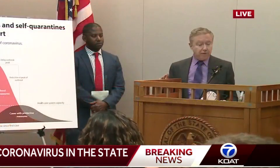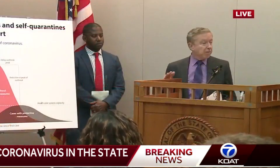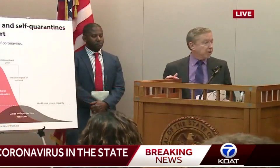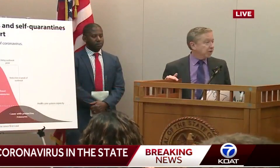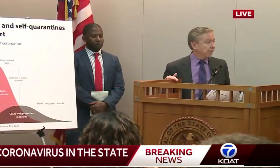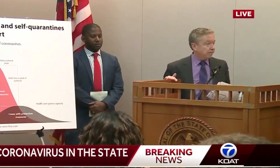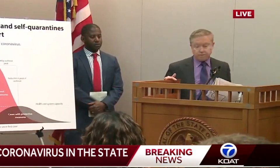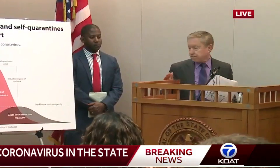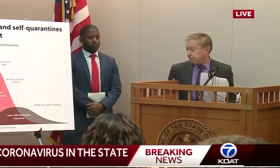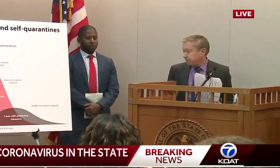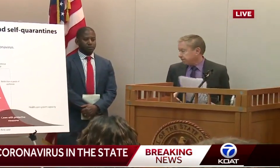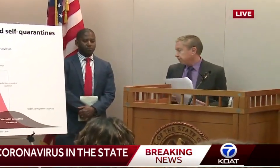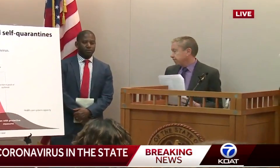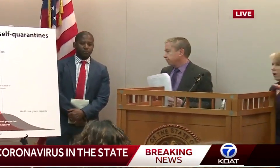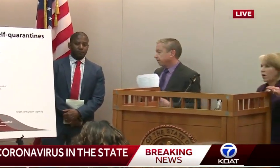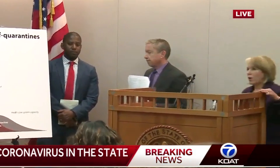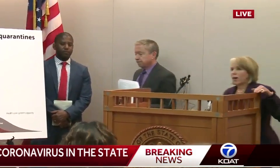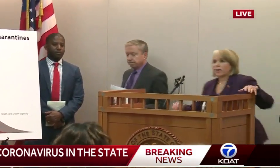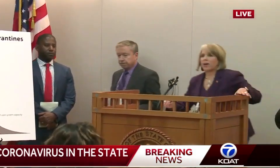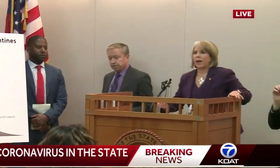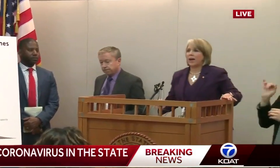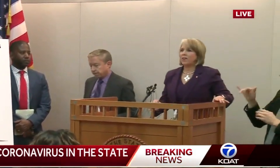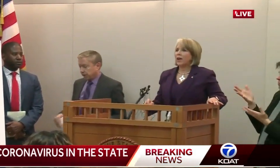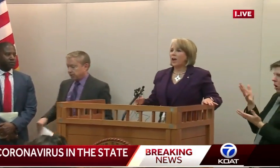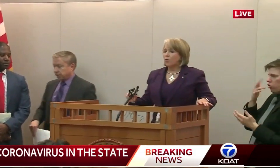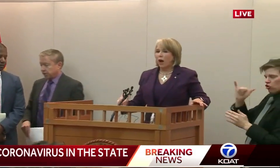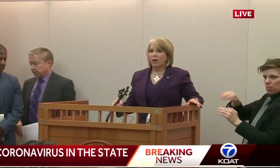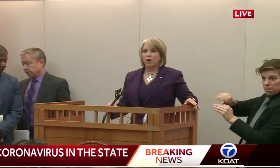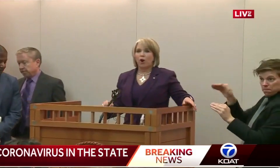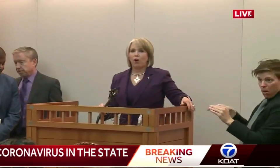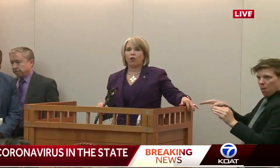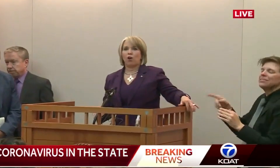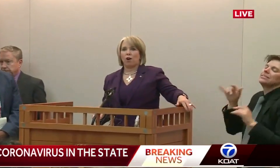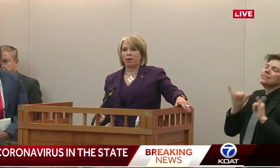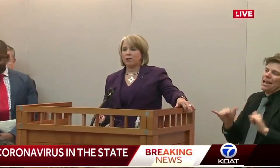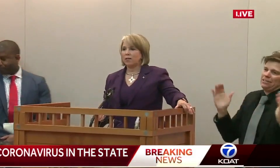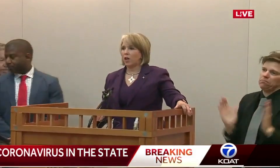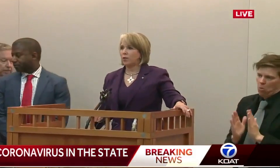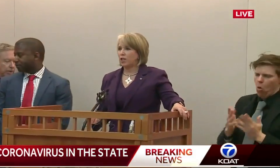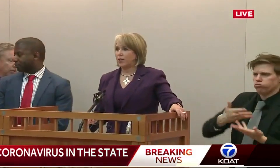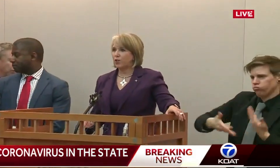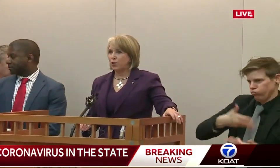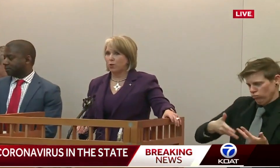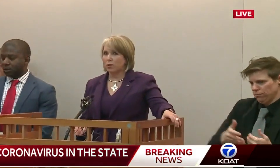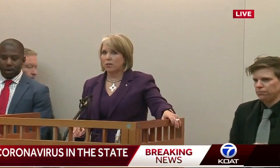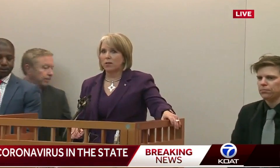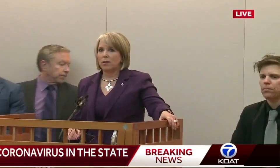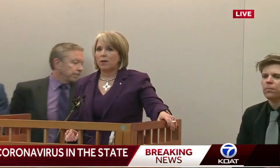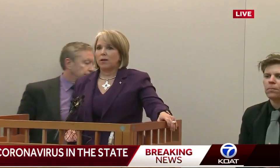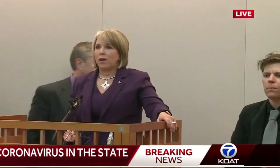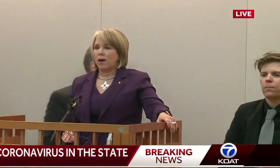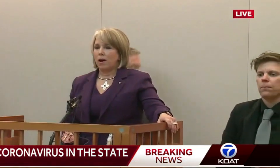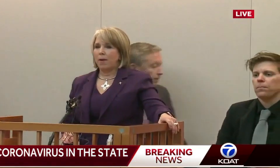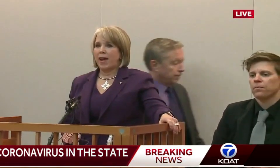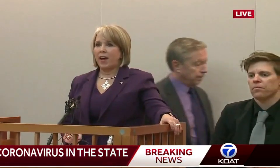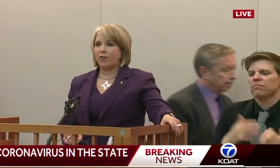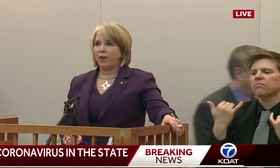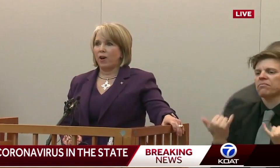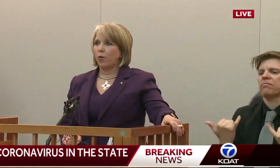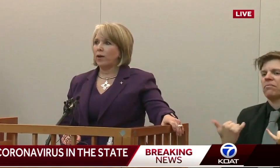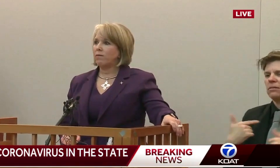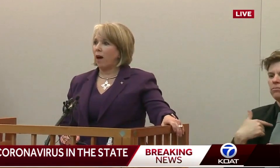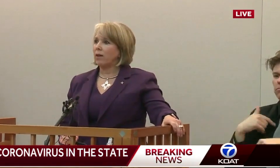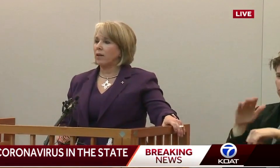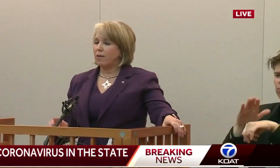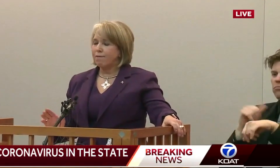the right. Thank you very much. Thank you. All right. As I get ready to call on Secretary Stewart, and